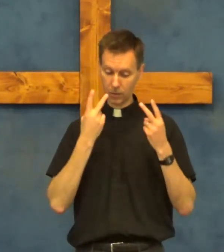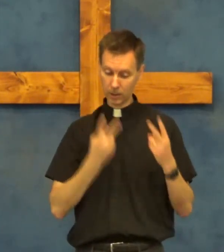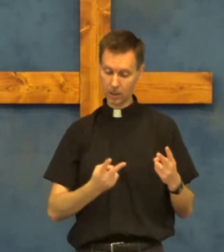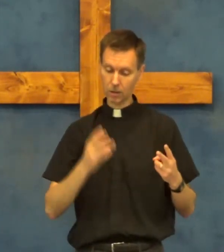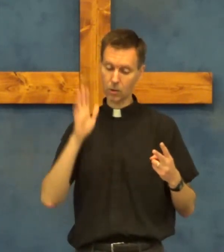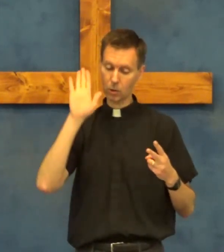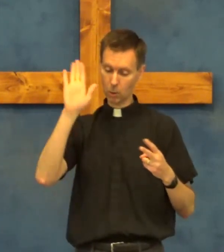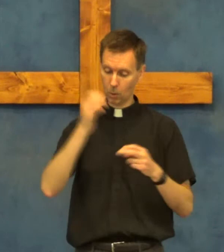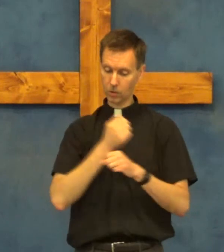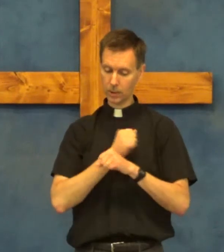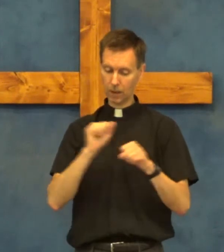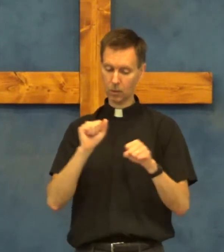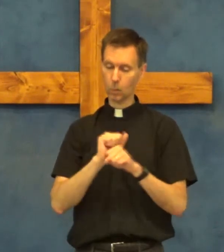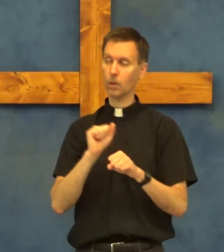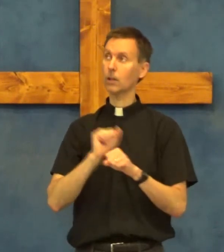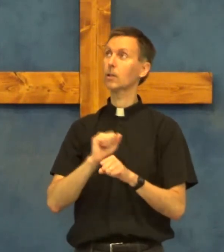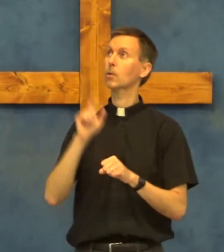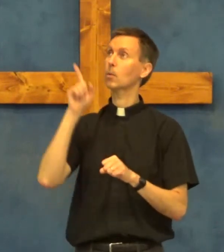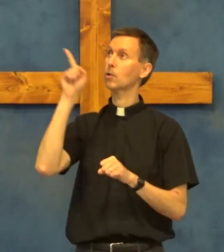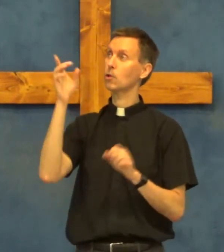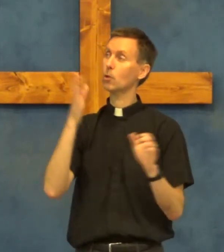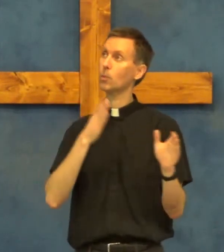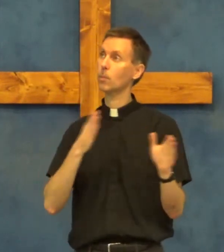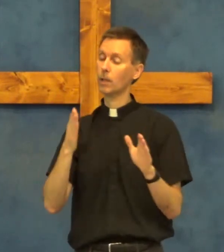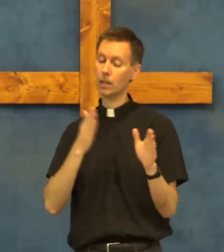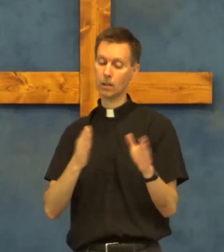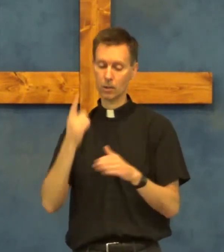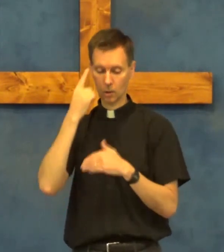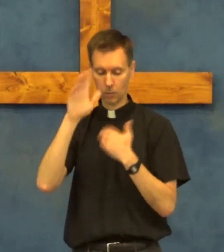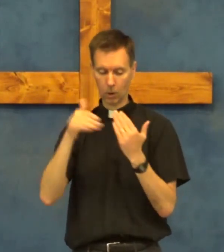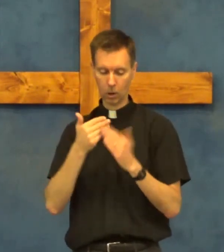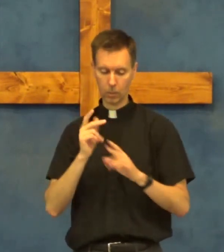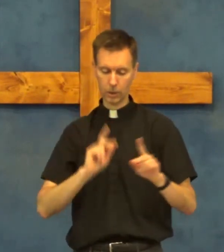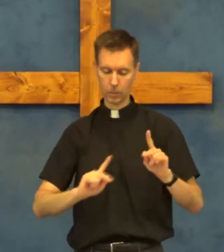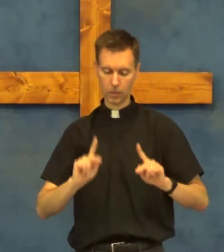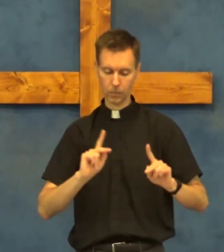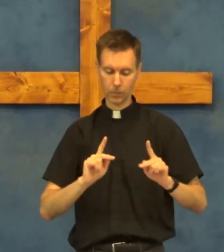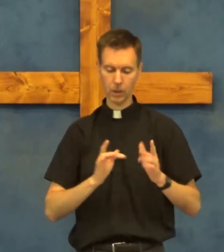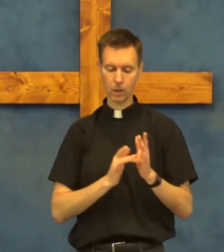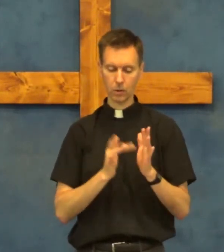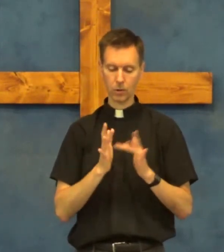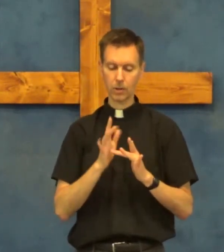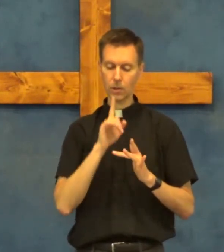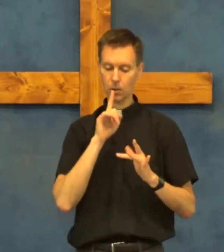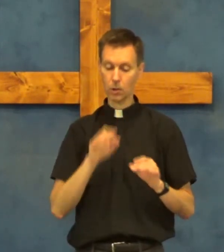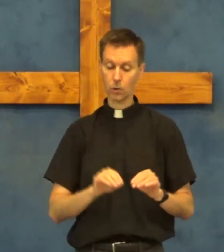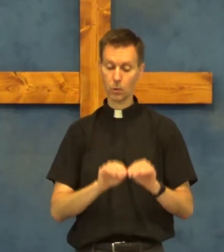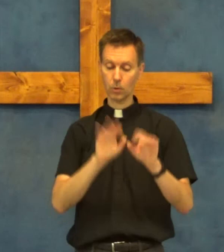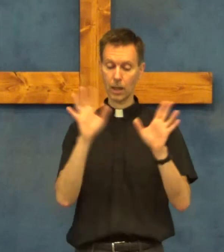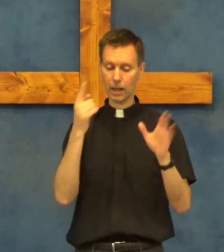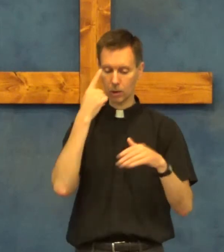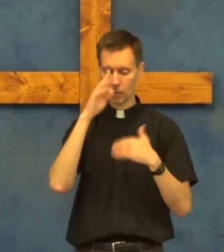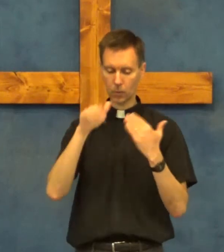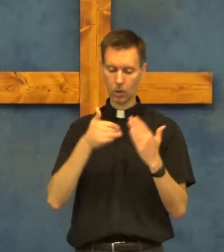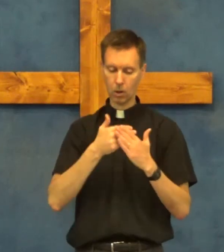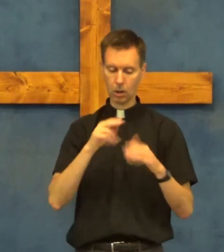seen your saving work which you prepare for all people Jesus is true light for all